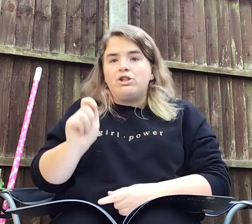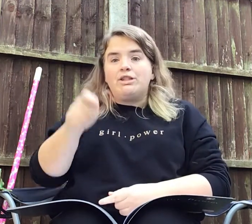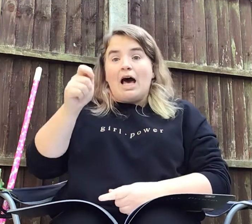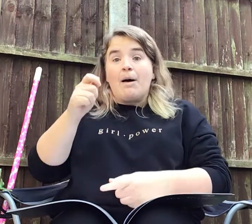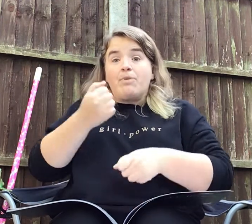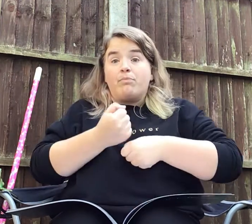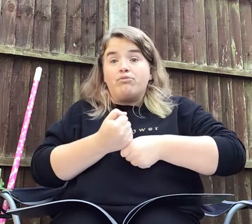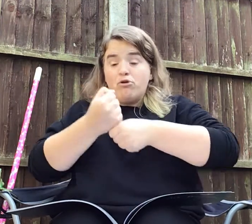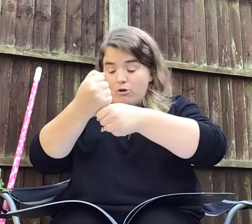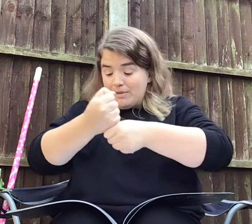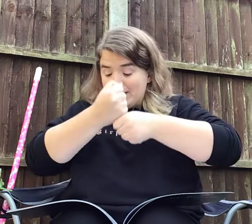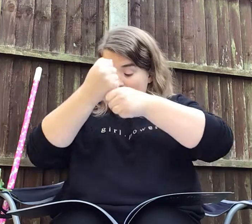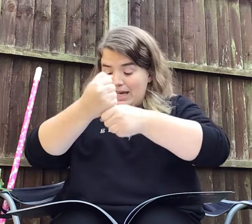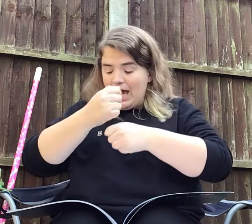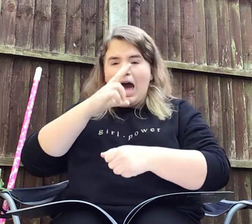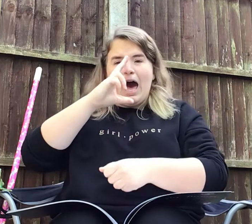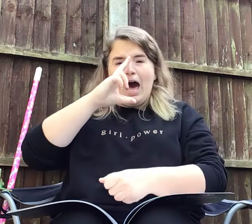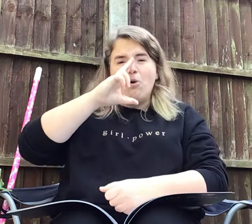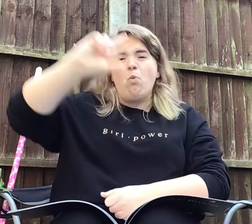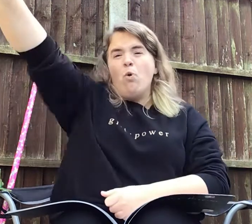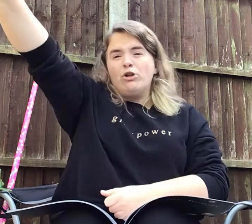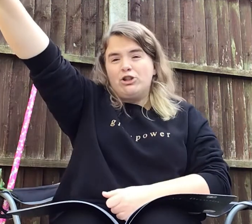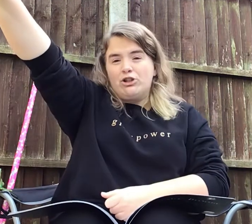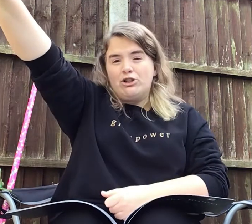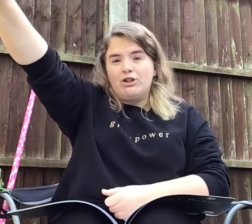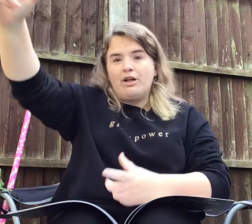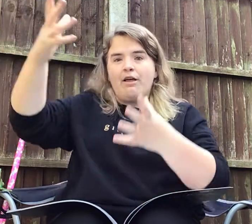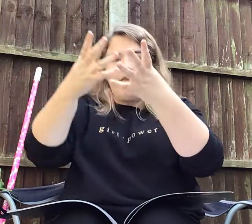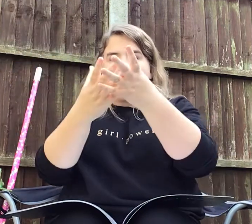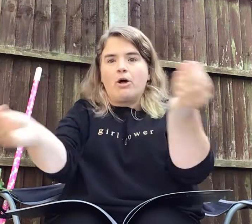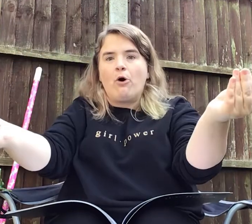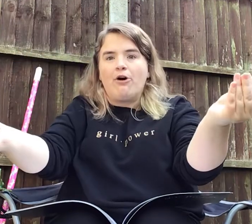tapped the broomstick and whoosh! They were gone.